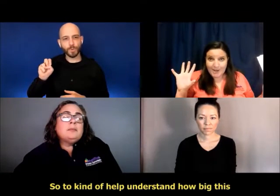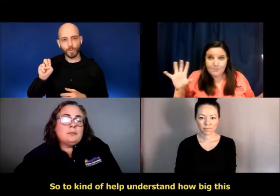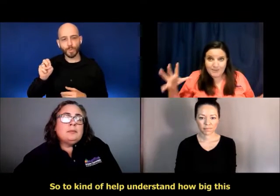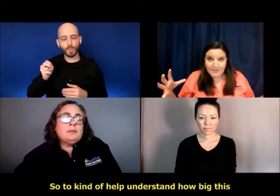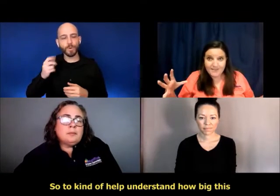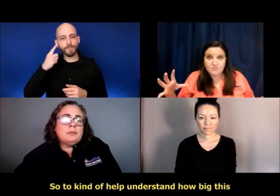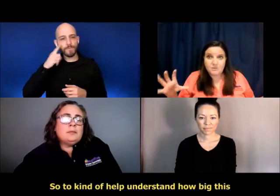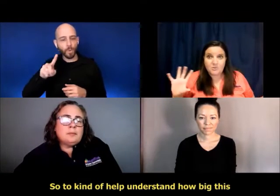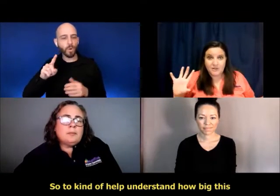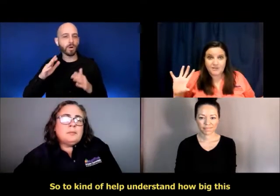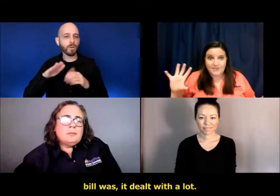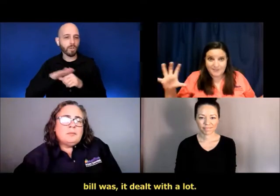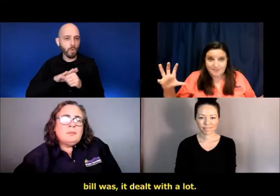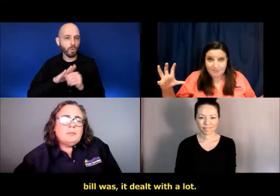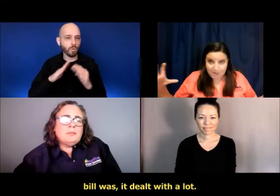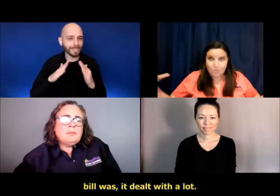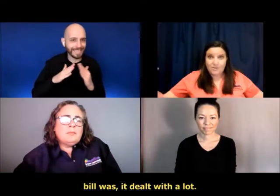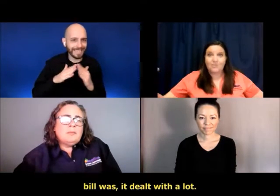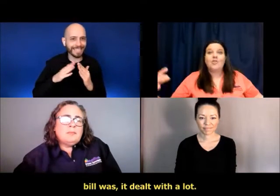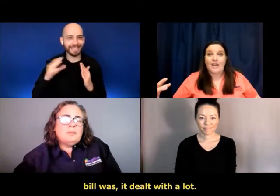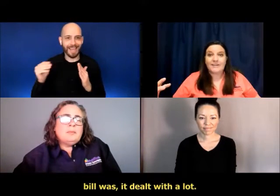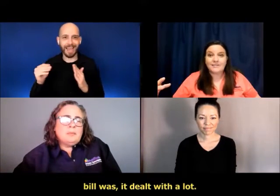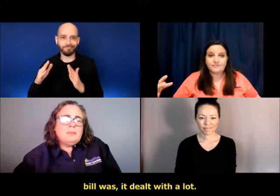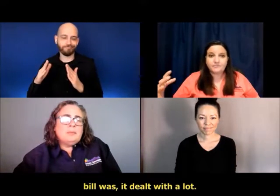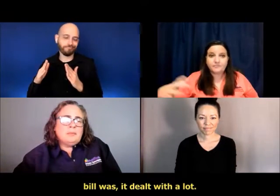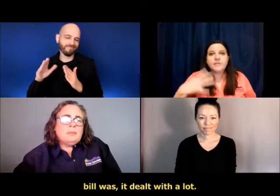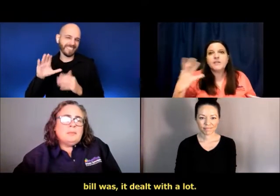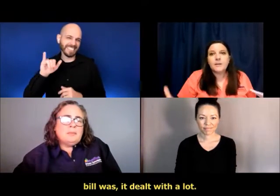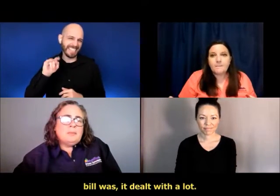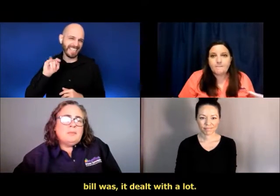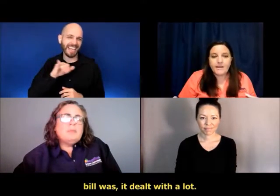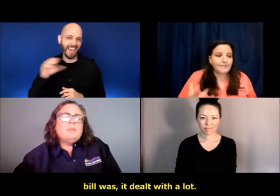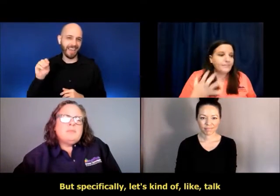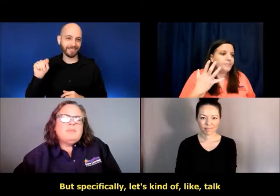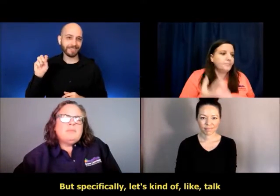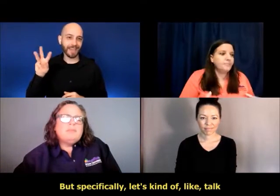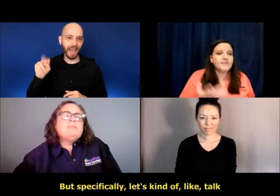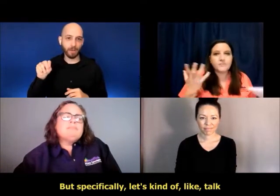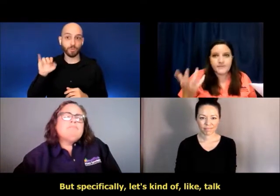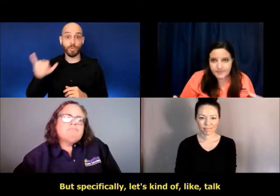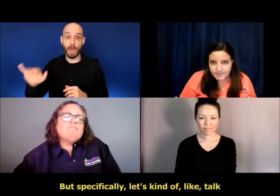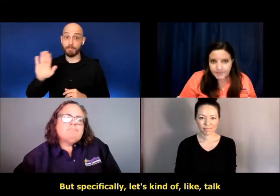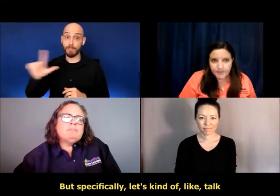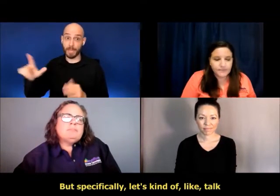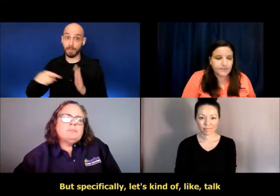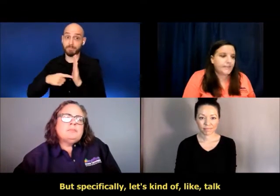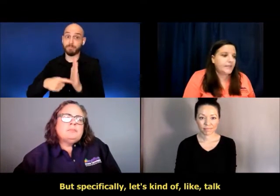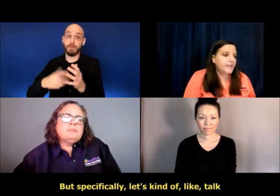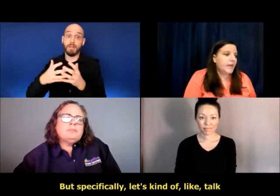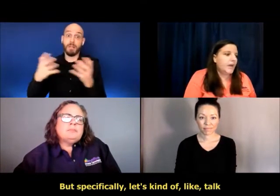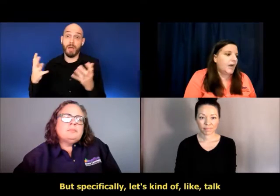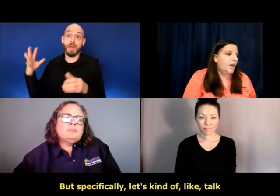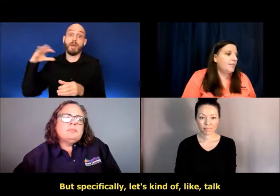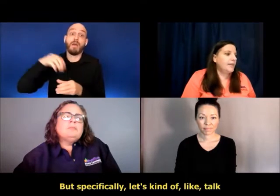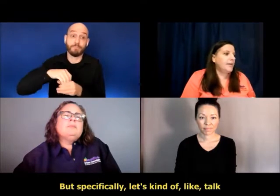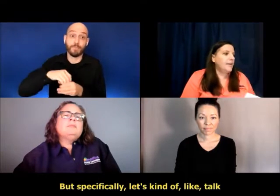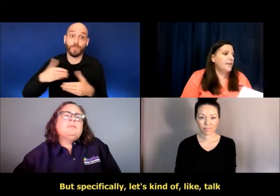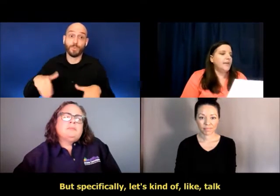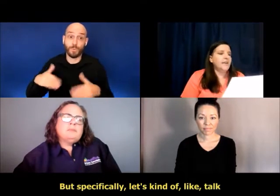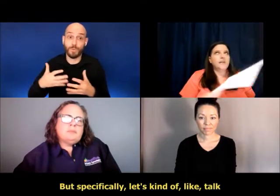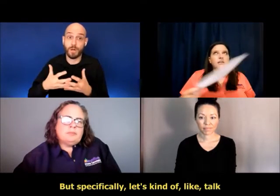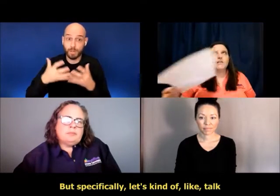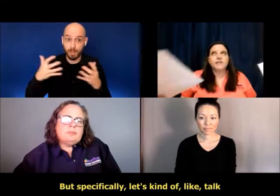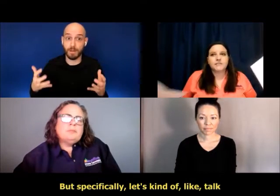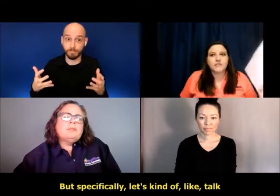understand how big this bill was, it dealt with a lot, but specifically, um,